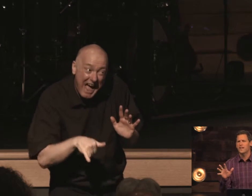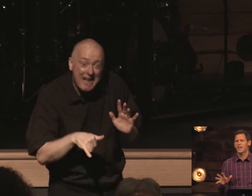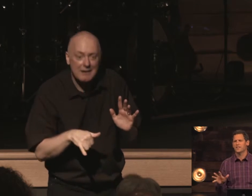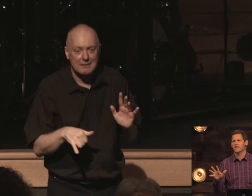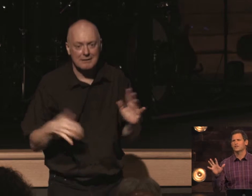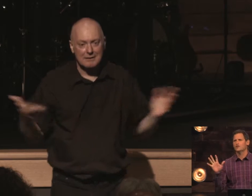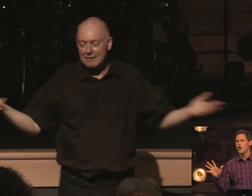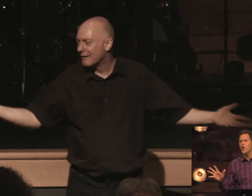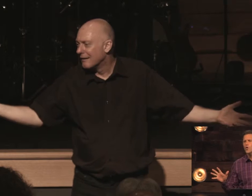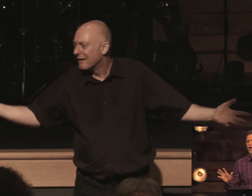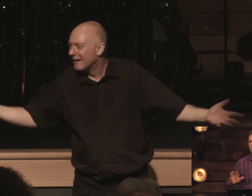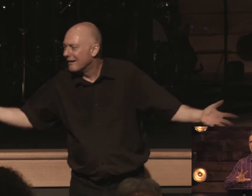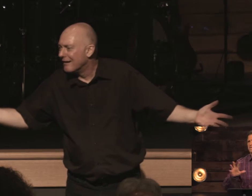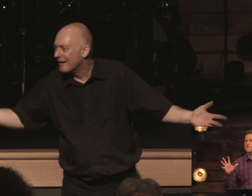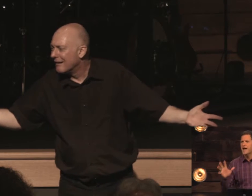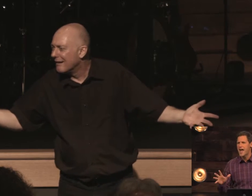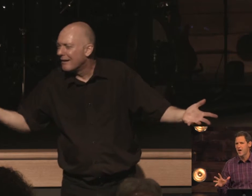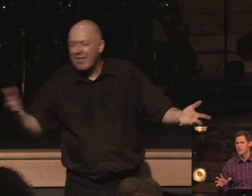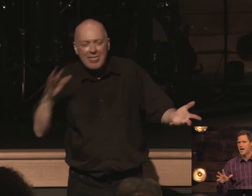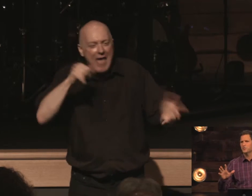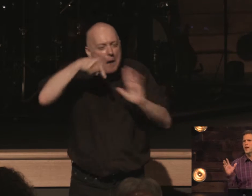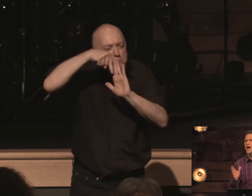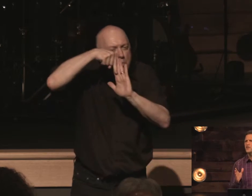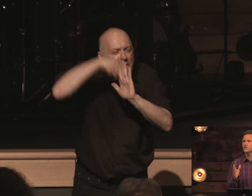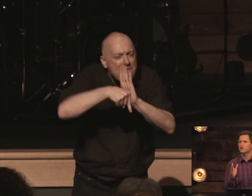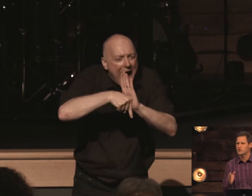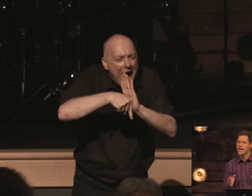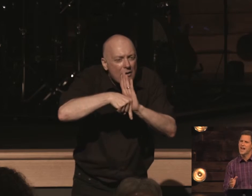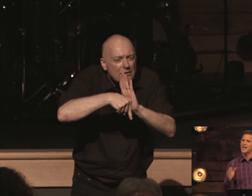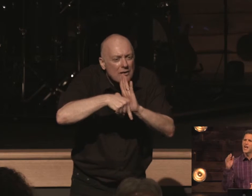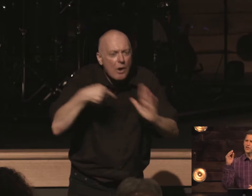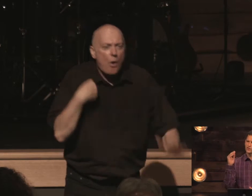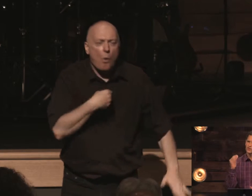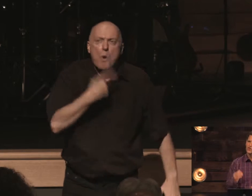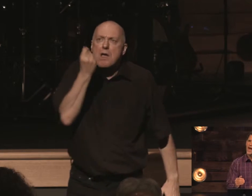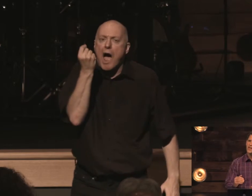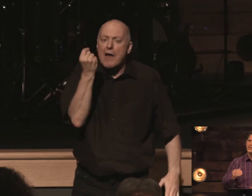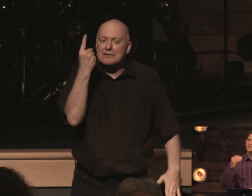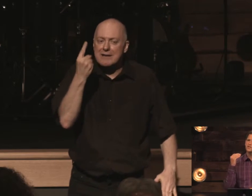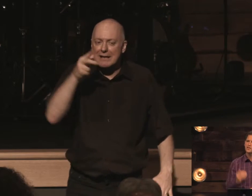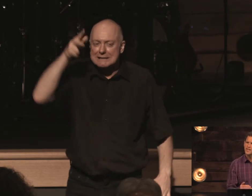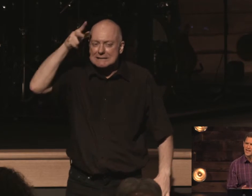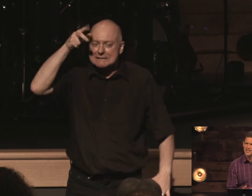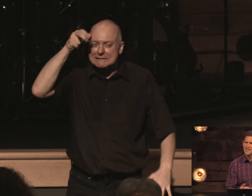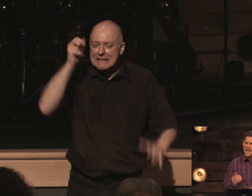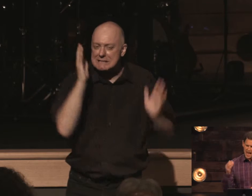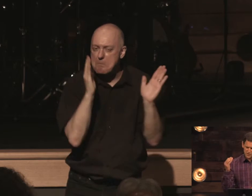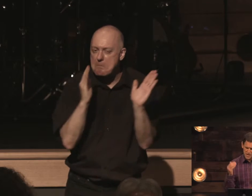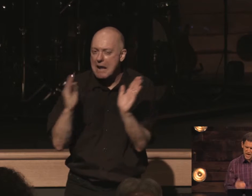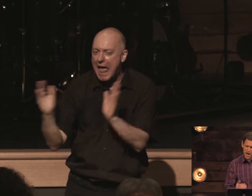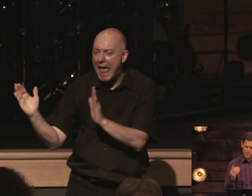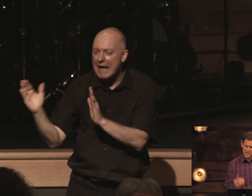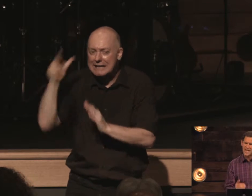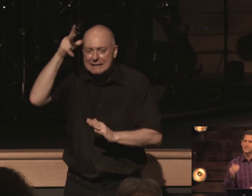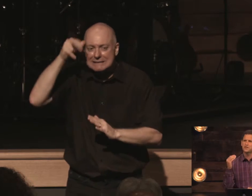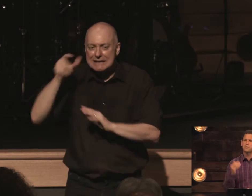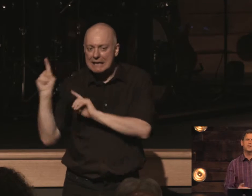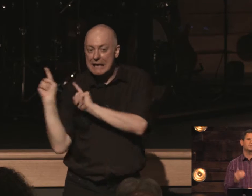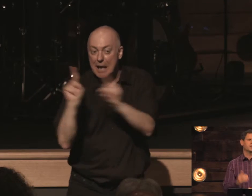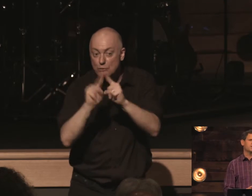telling that's so profound as we understand the strategy of satan as he comes against the people of